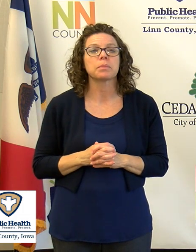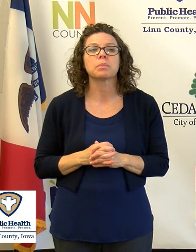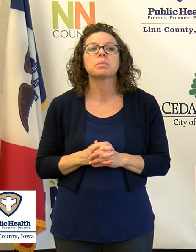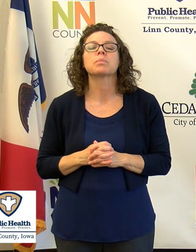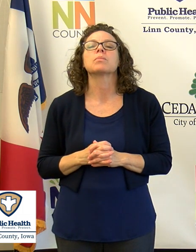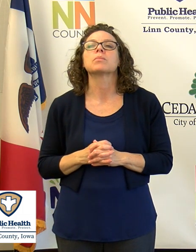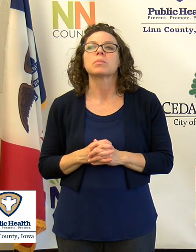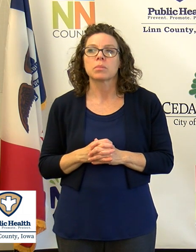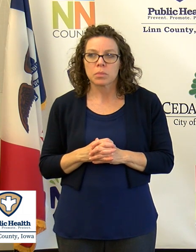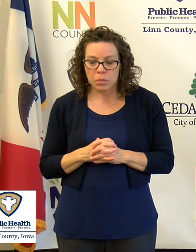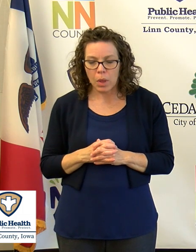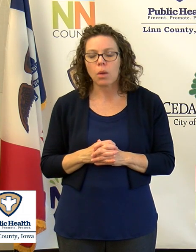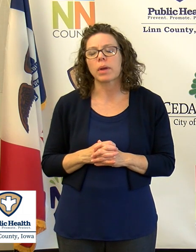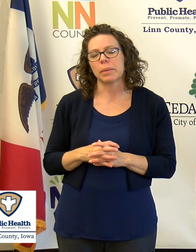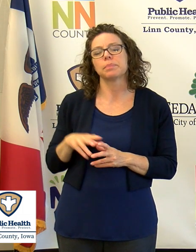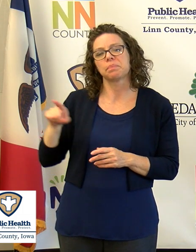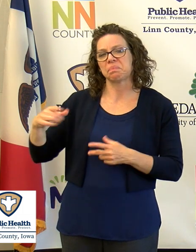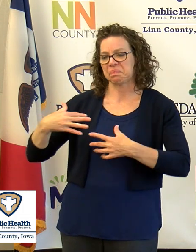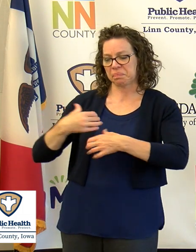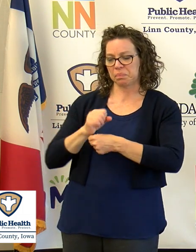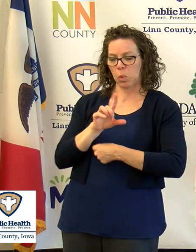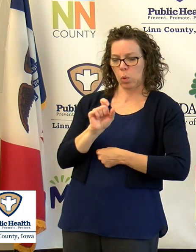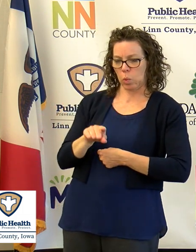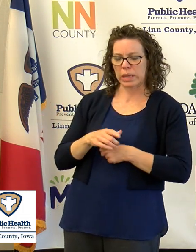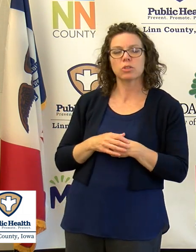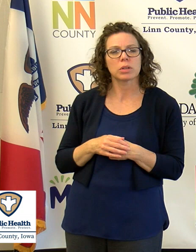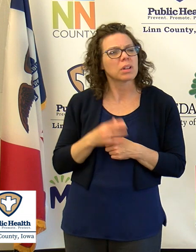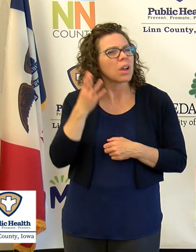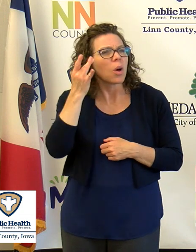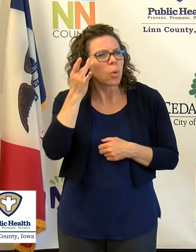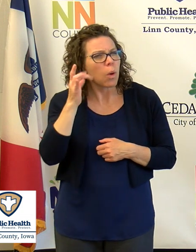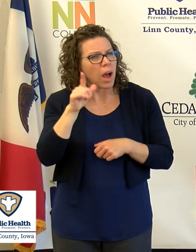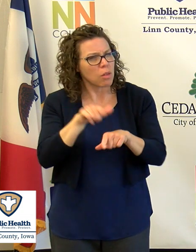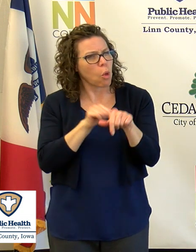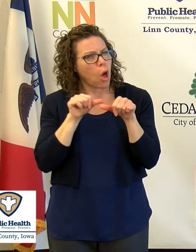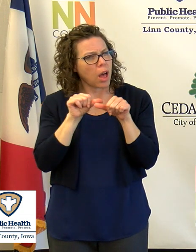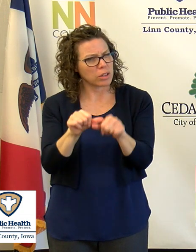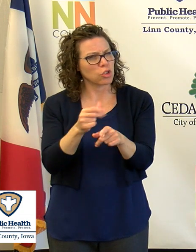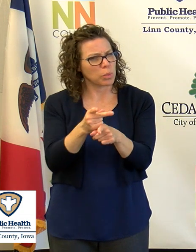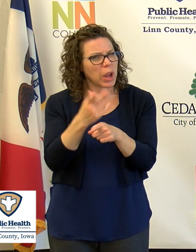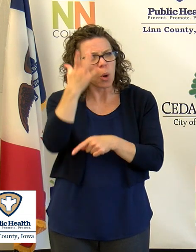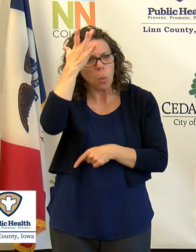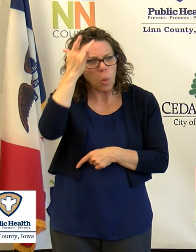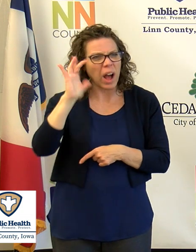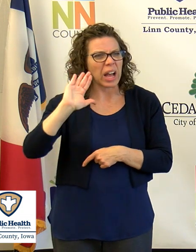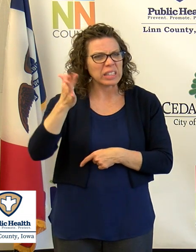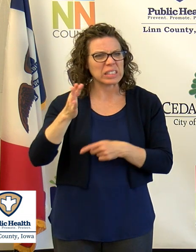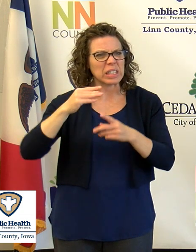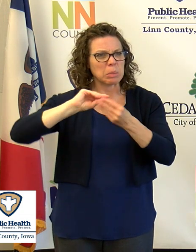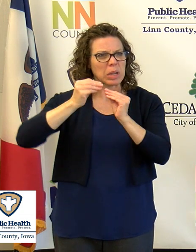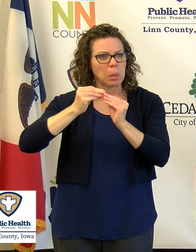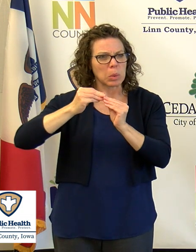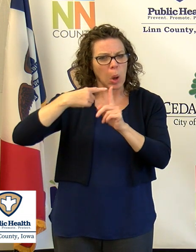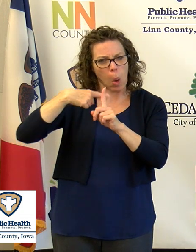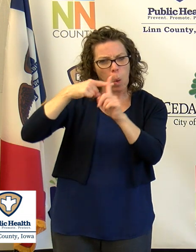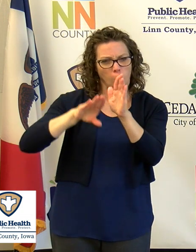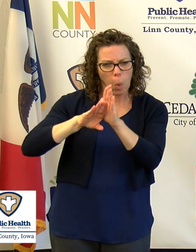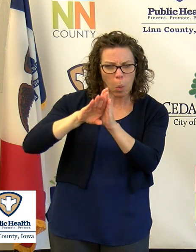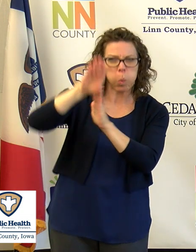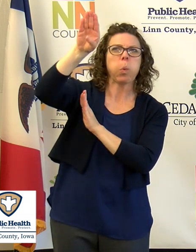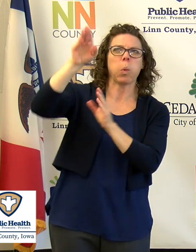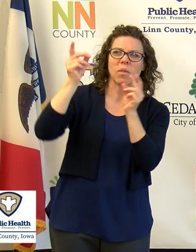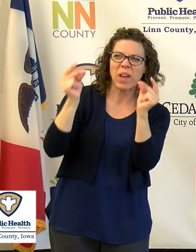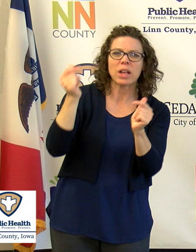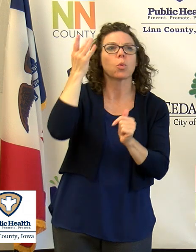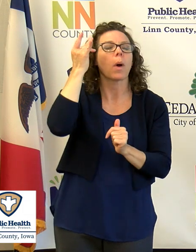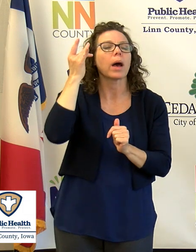Michaela's asking about why we see such large case counts within a facility. And unfortunately, with